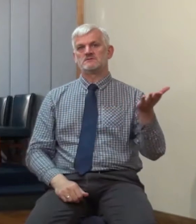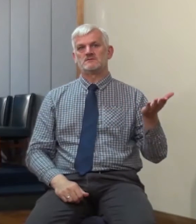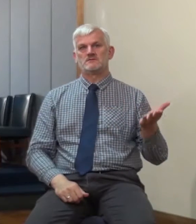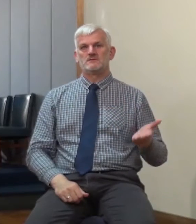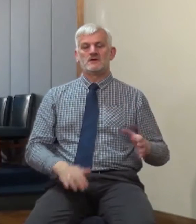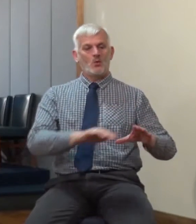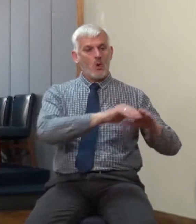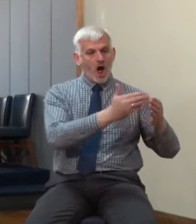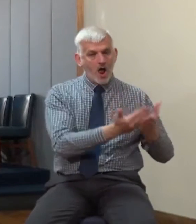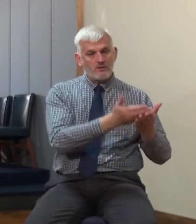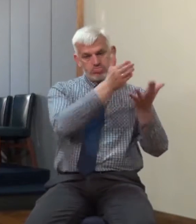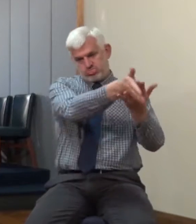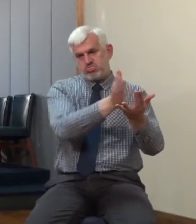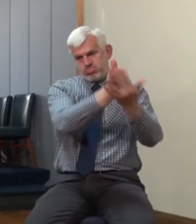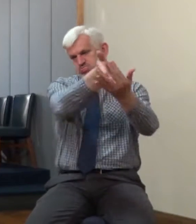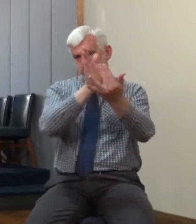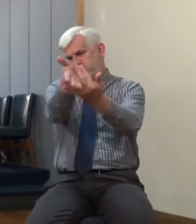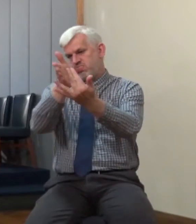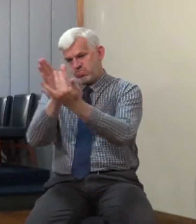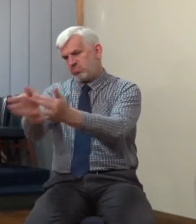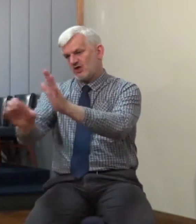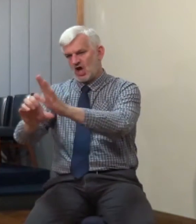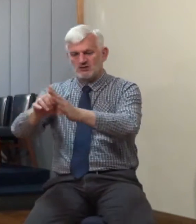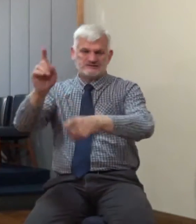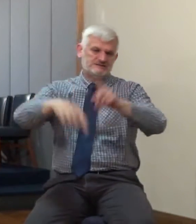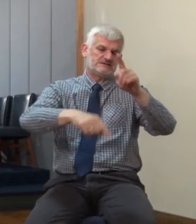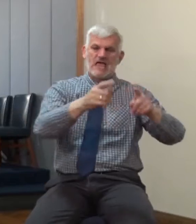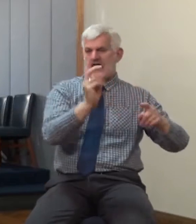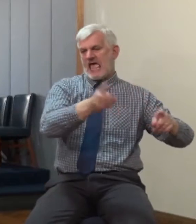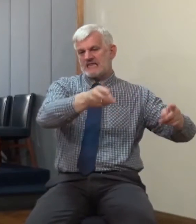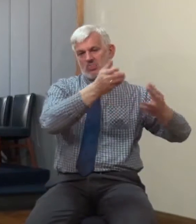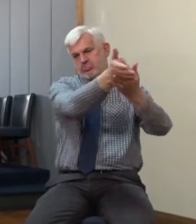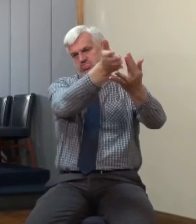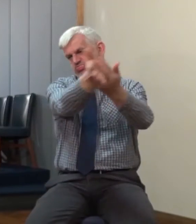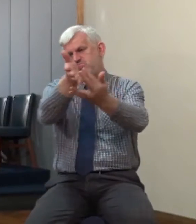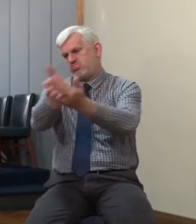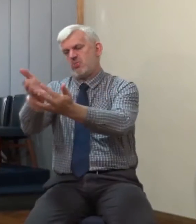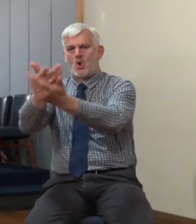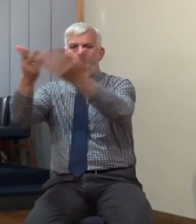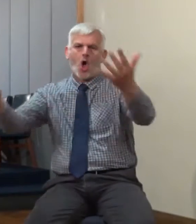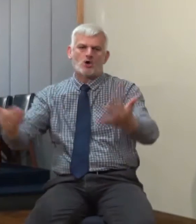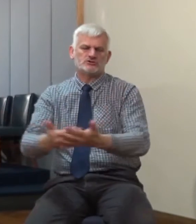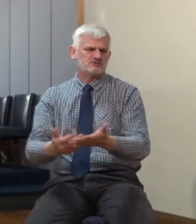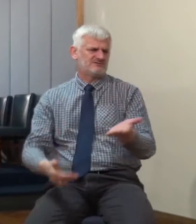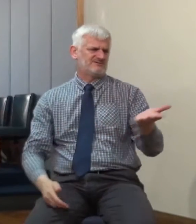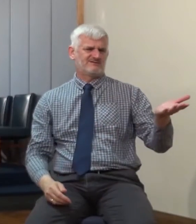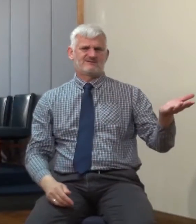the churches on every side. Things that are unpiblical and things that are wrong. And even good men who